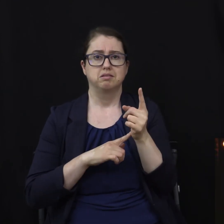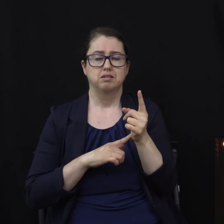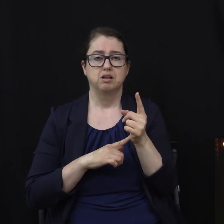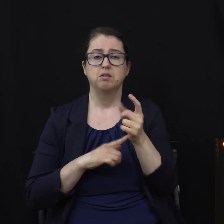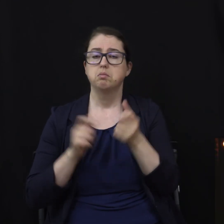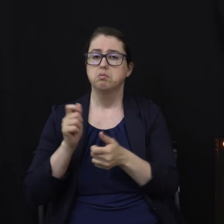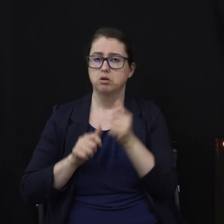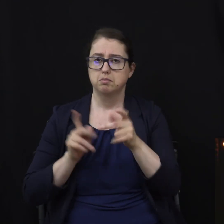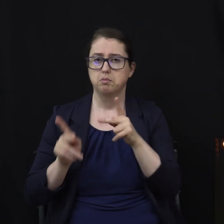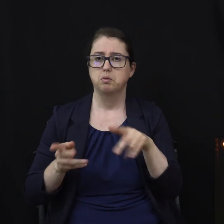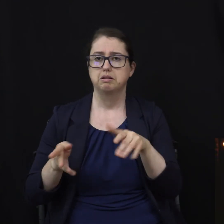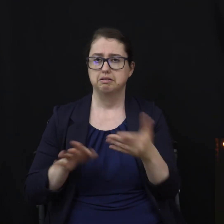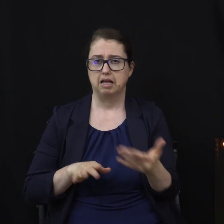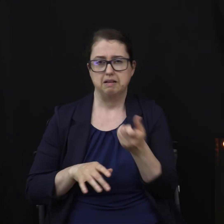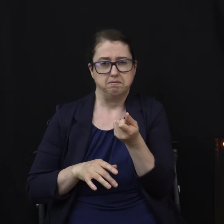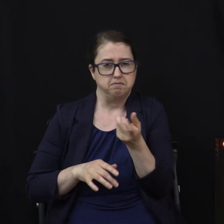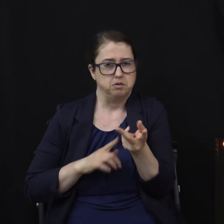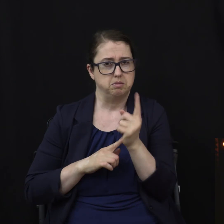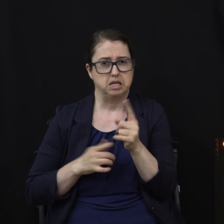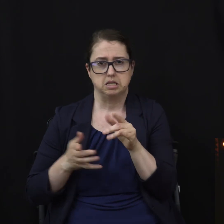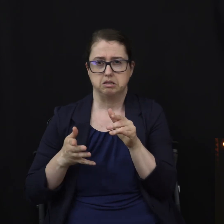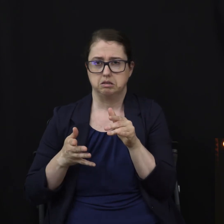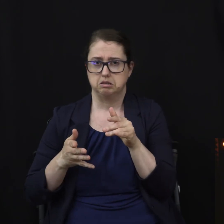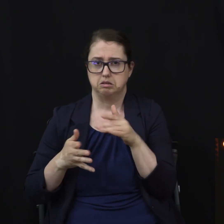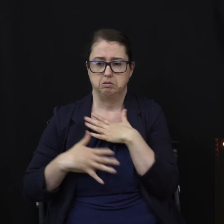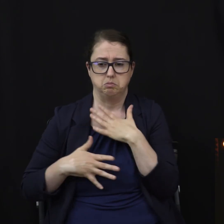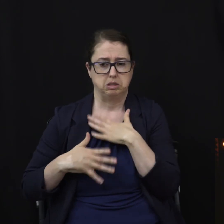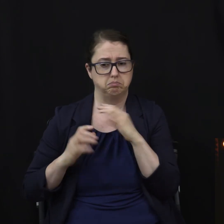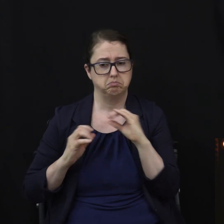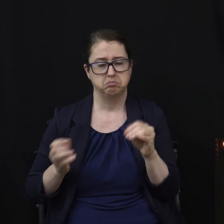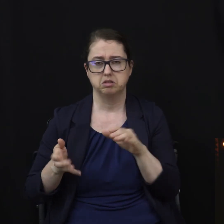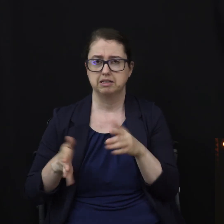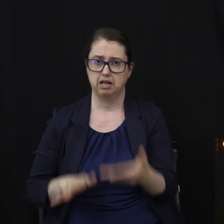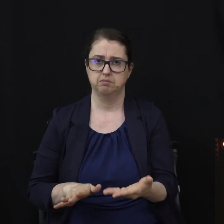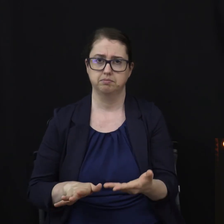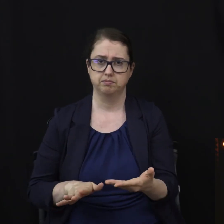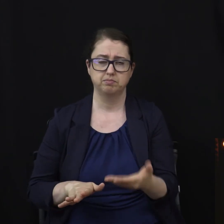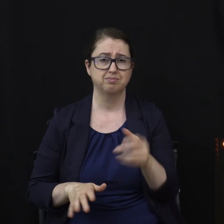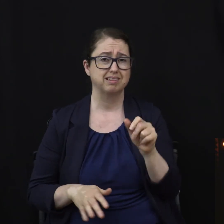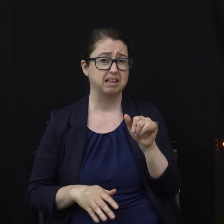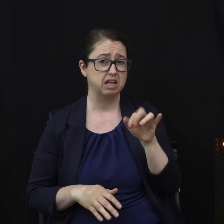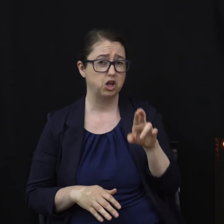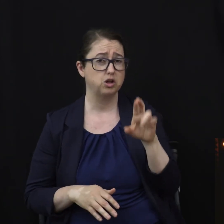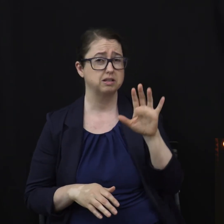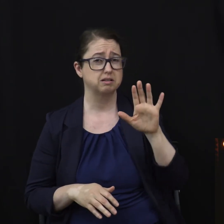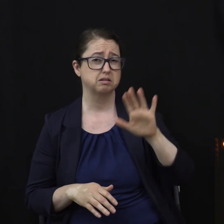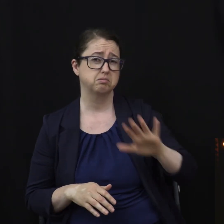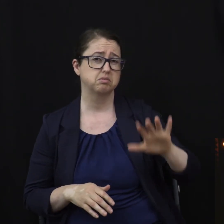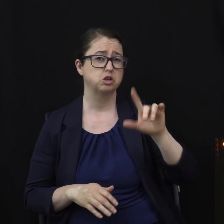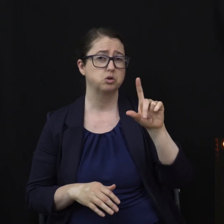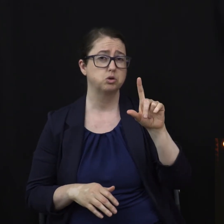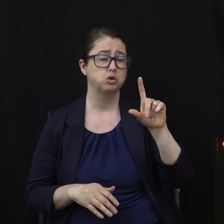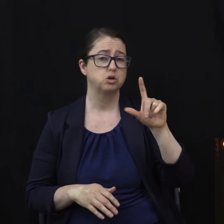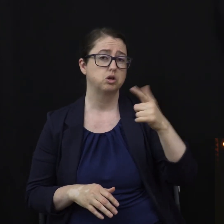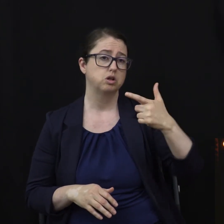Now, when it comes to air, air is approximately 21% oxygen and 79% nitrogen.